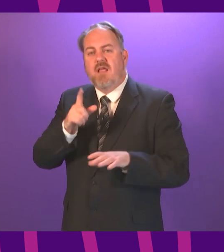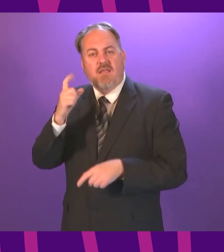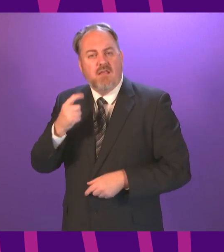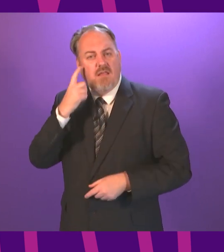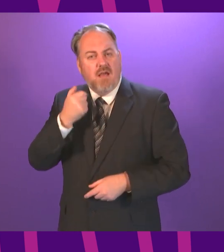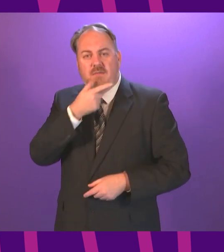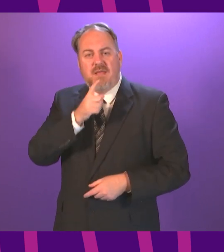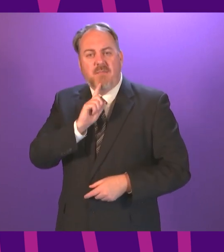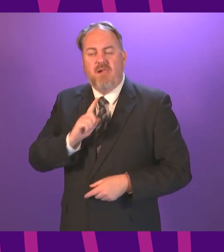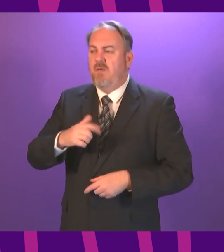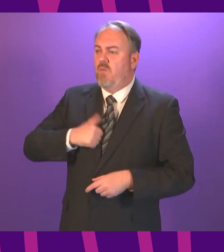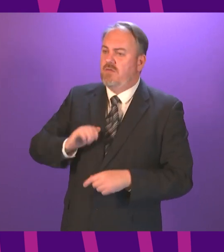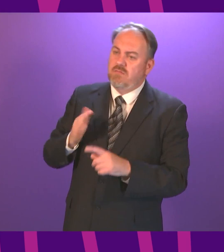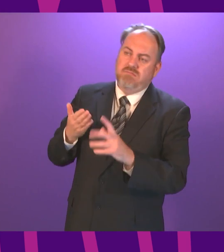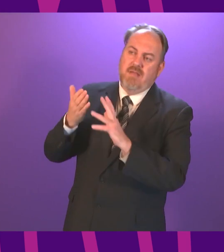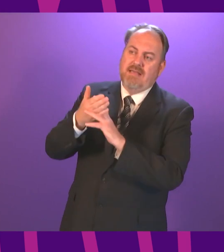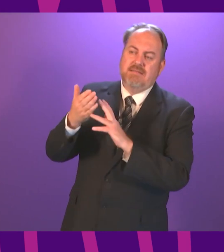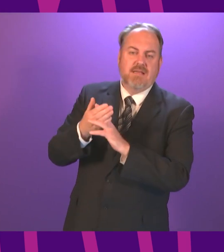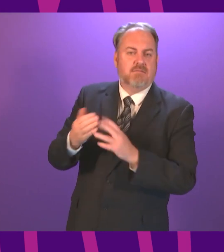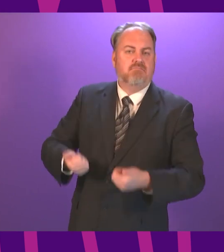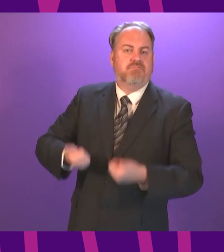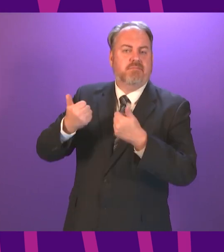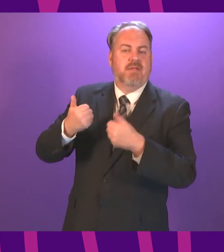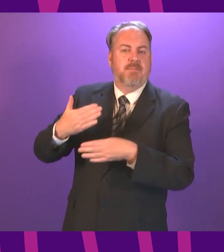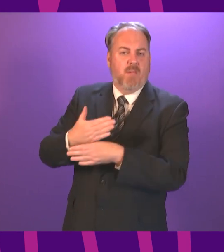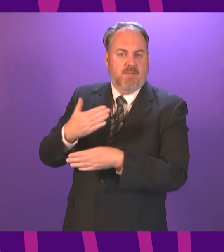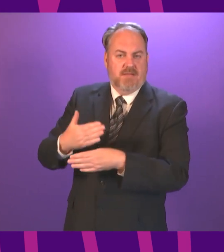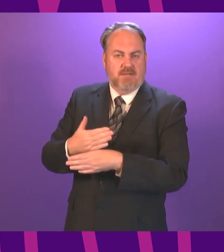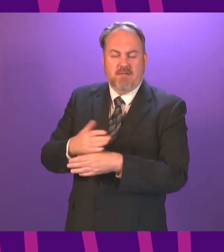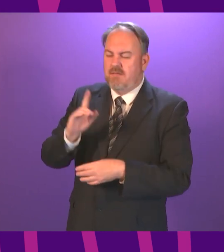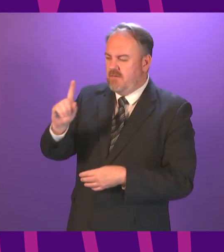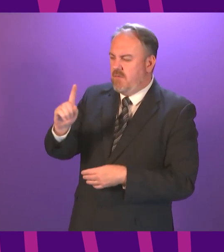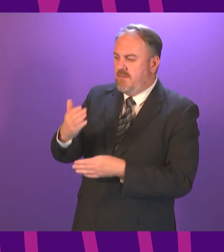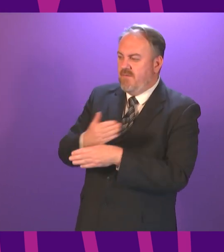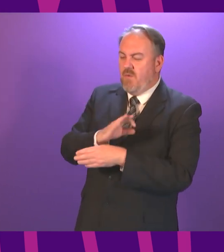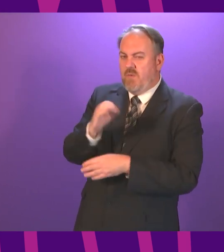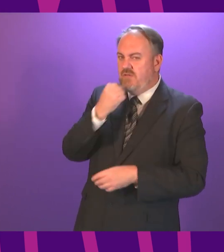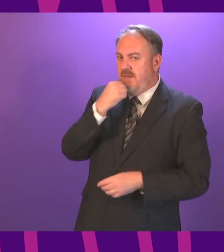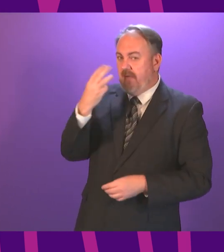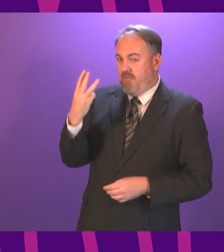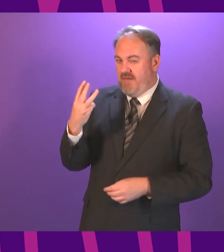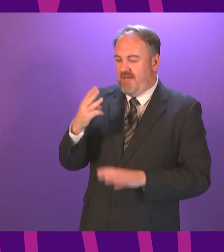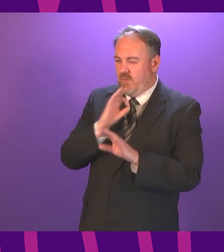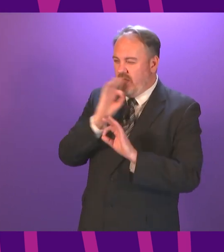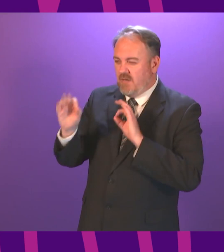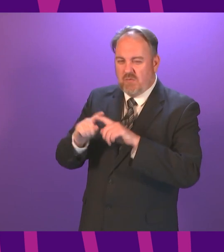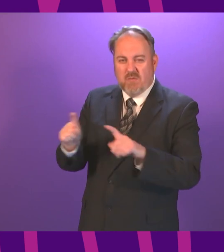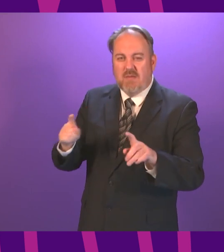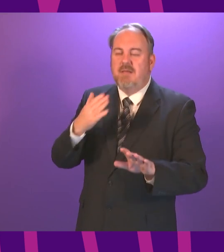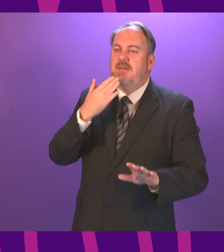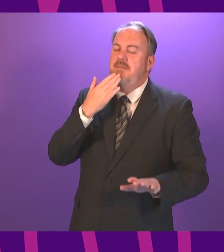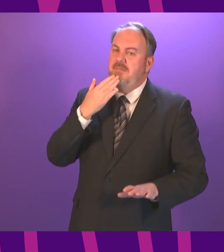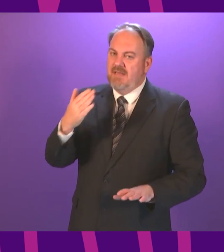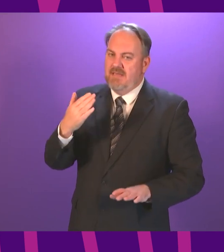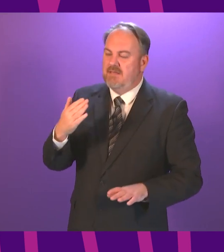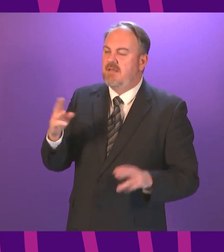approaching my role in that vein. Thank you. Before we move on to question number three, I would be very grateful if questions and